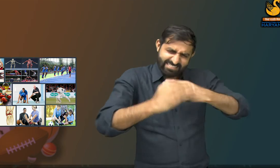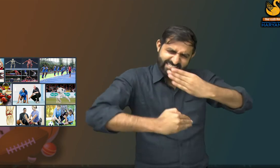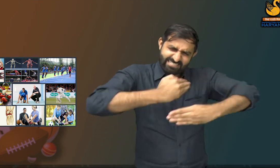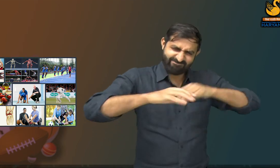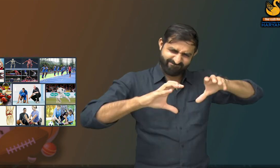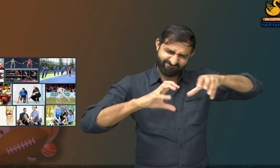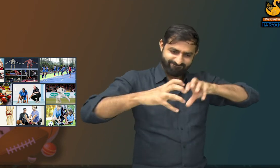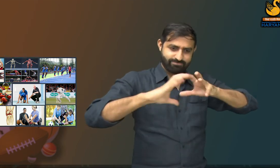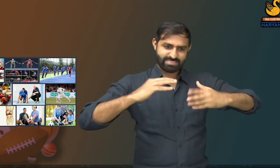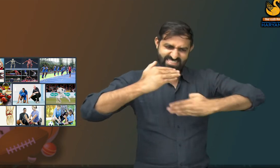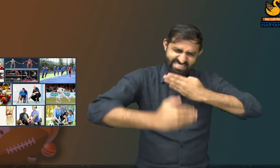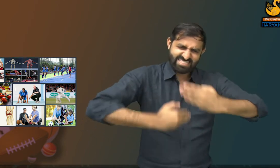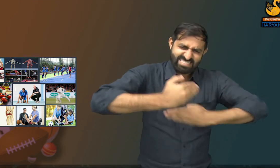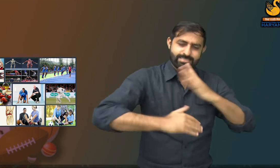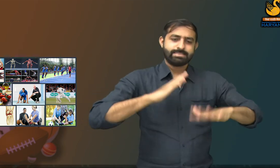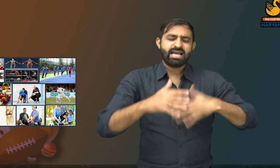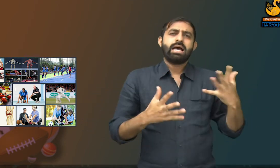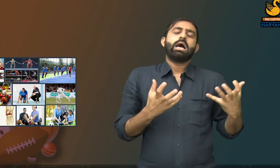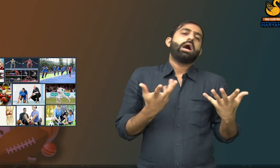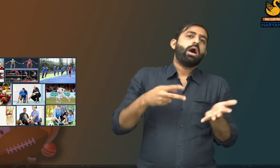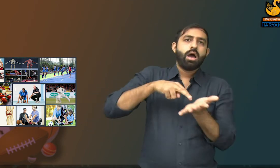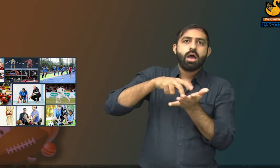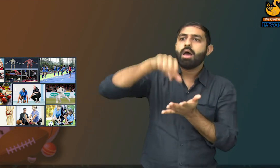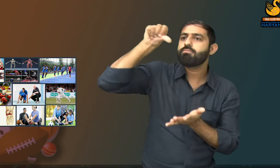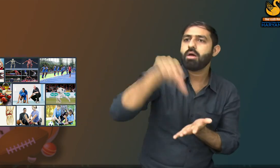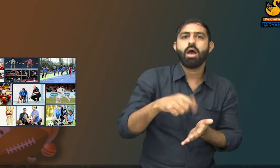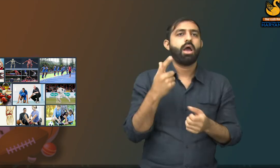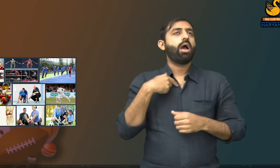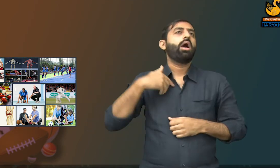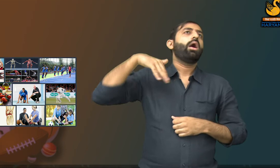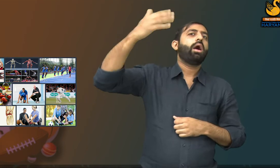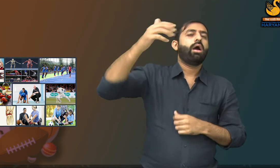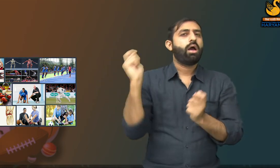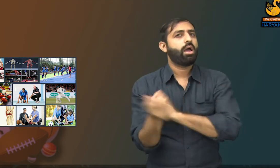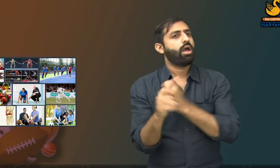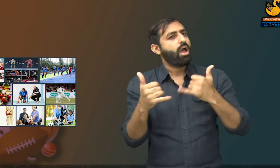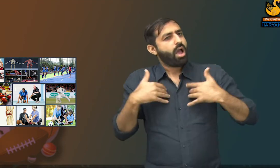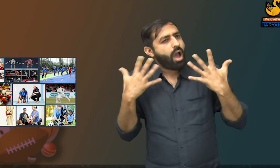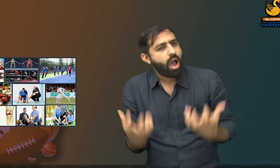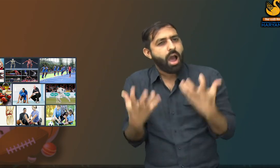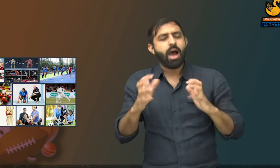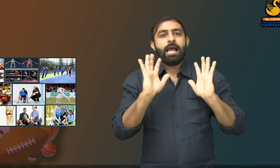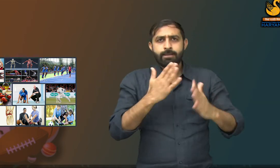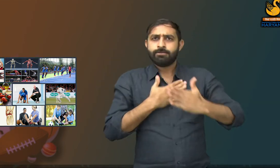proper care. A severe injury may lead to an exit from the sports for the player.